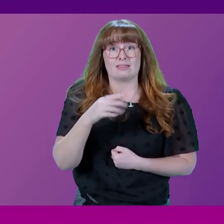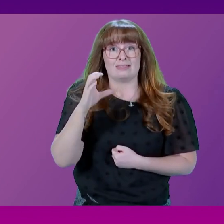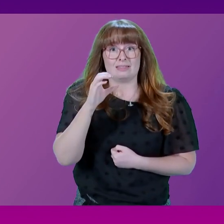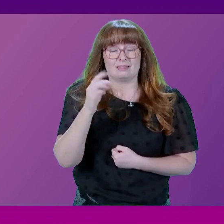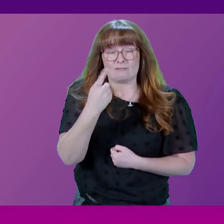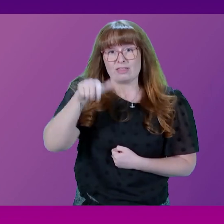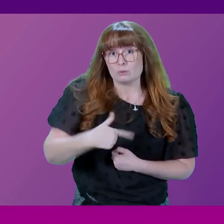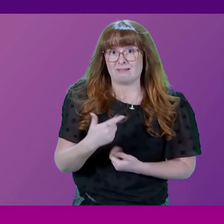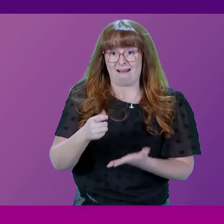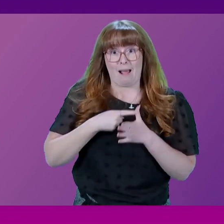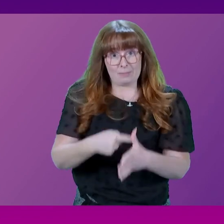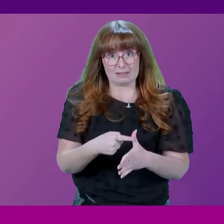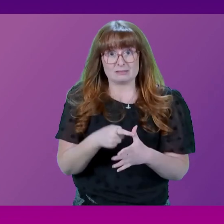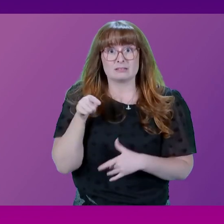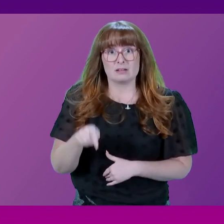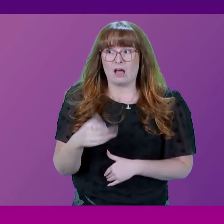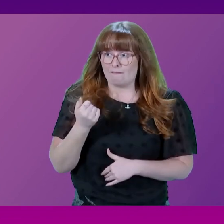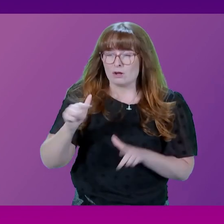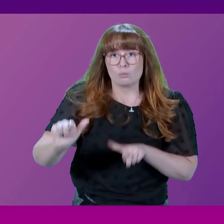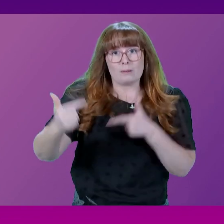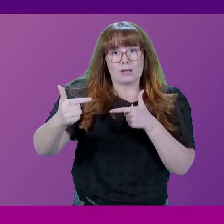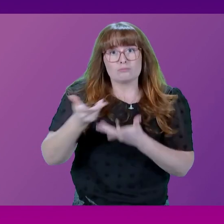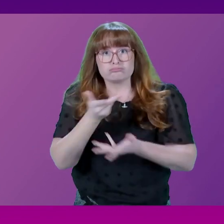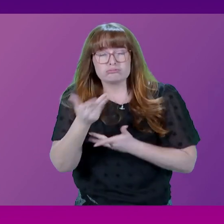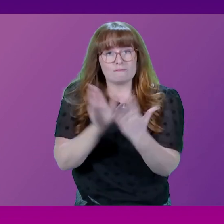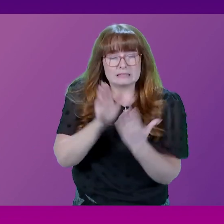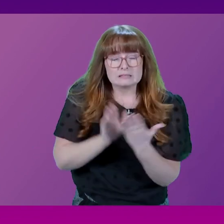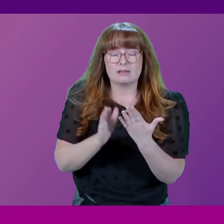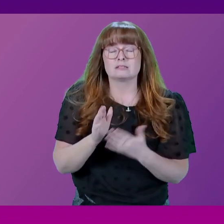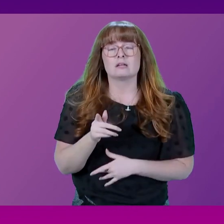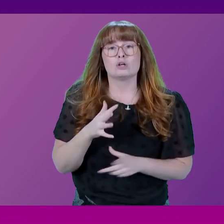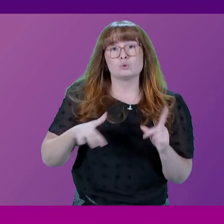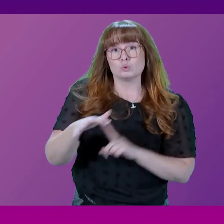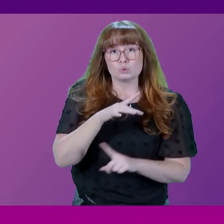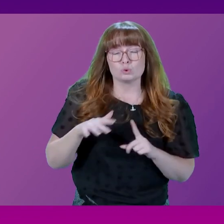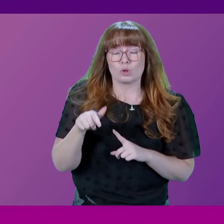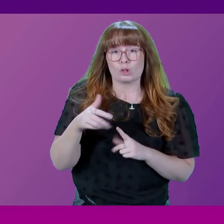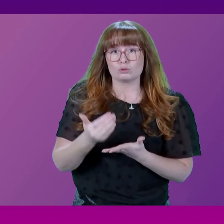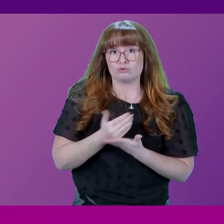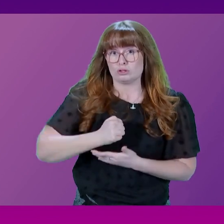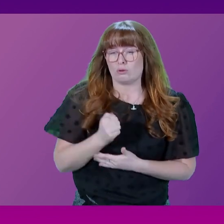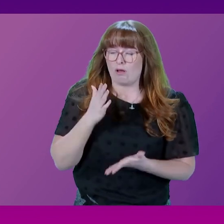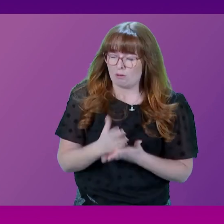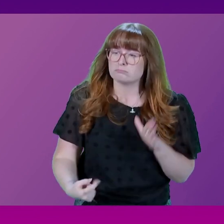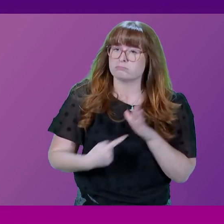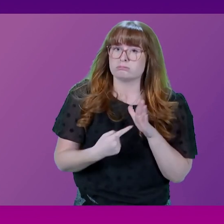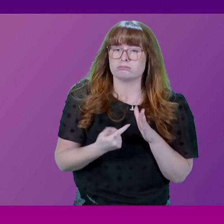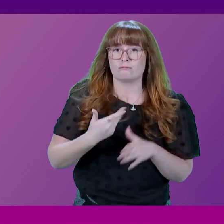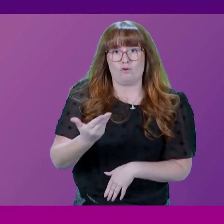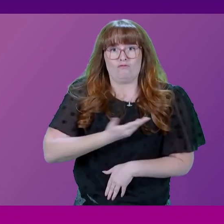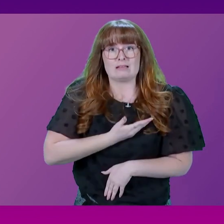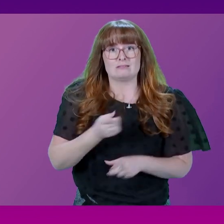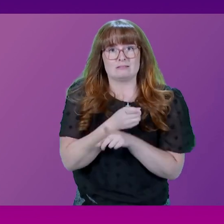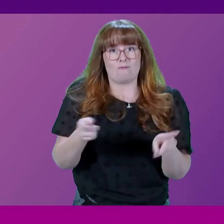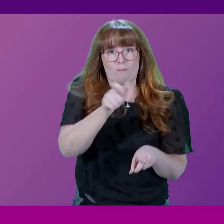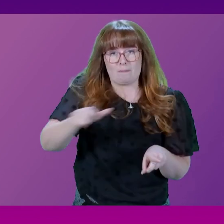of thousands of phone calls and web chats too. Social Security is a fundamental human right which is why we've established a very